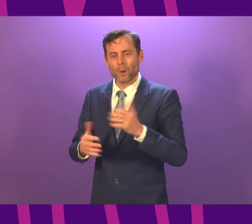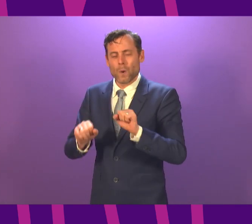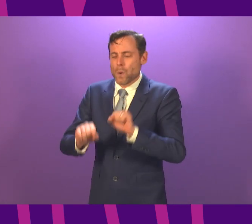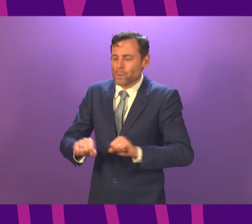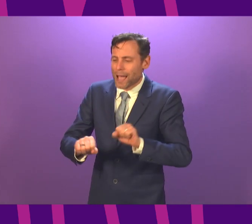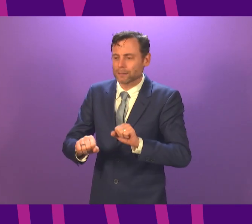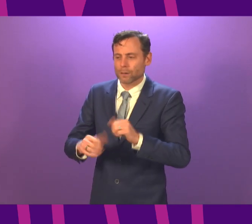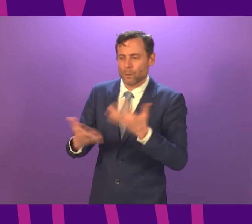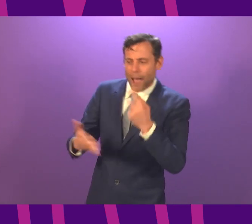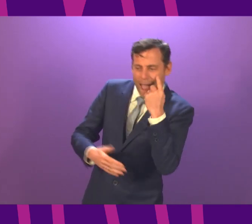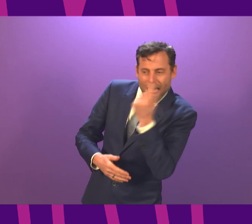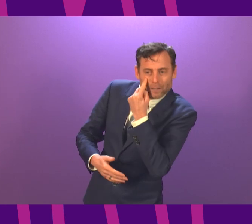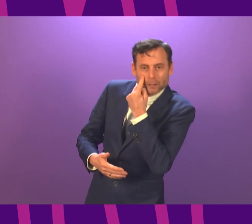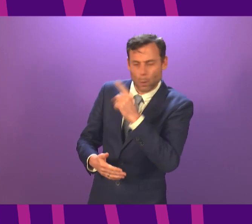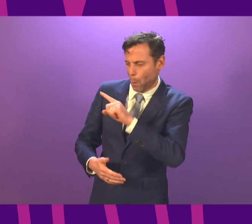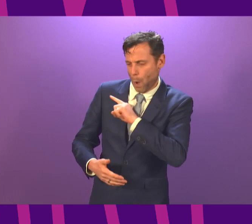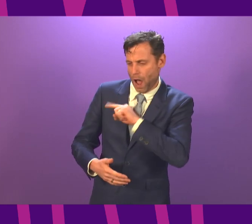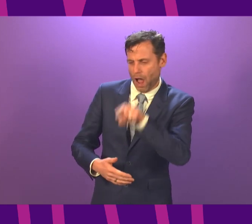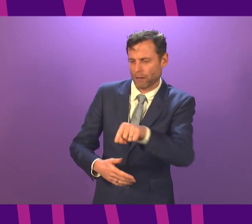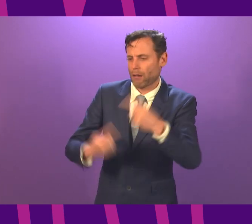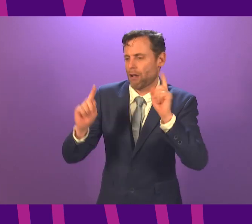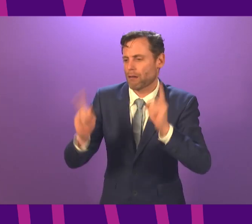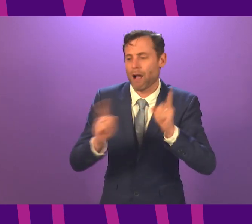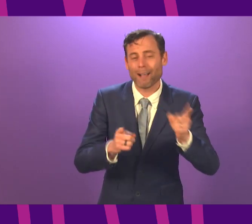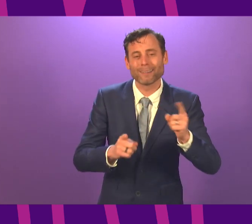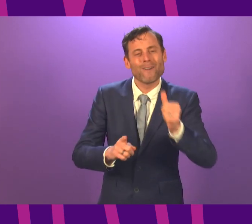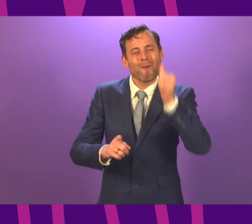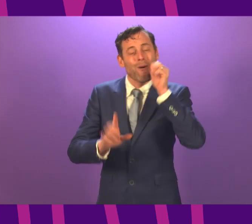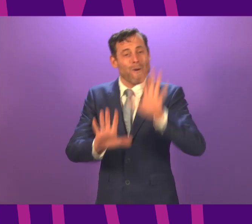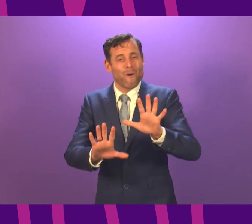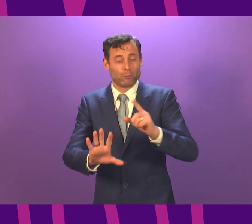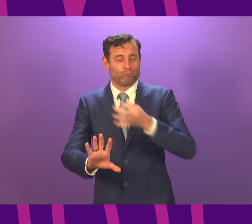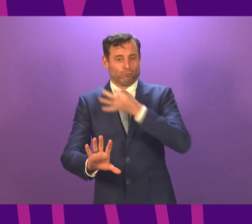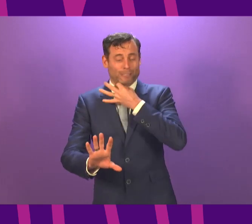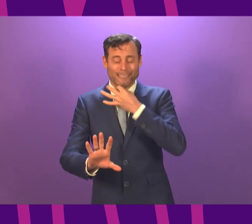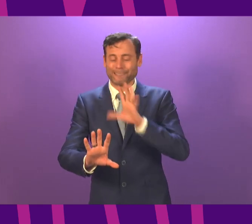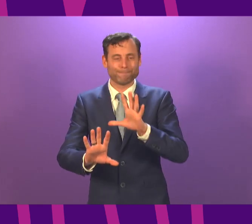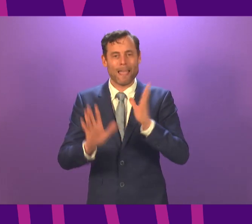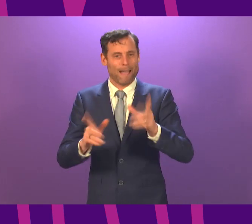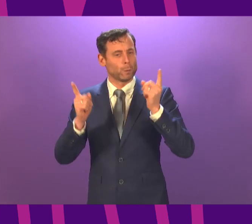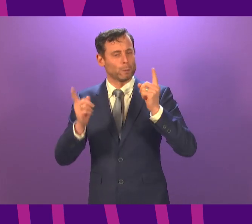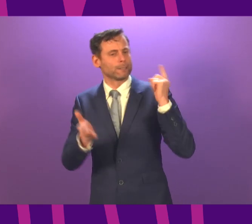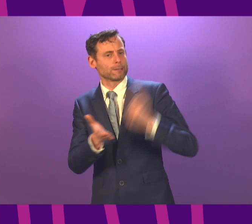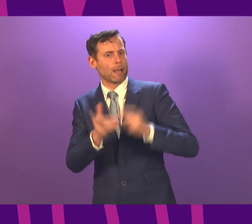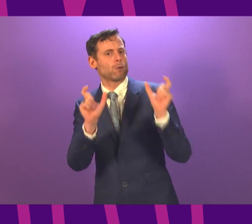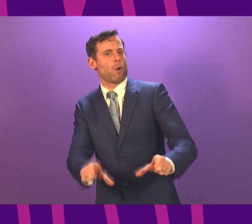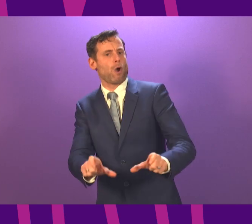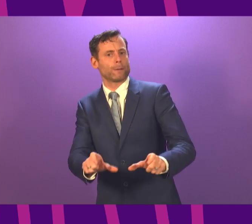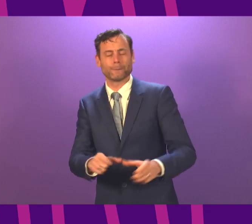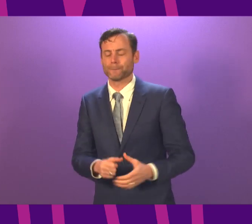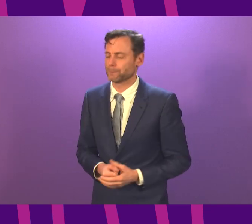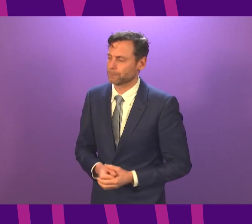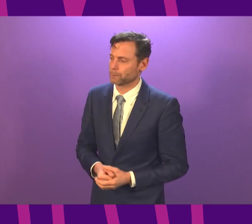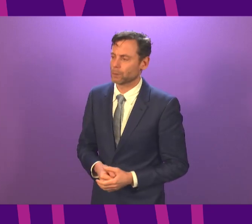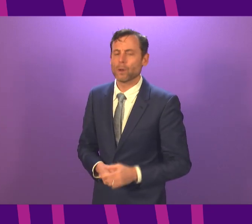evidence. Now, to turn to the decisions in detail, the decisions I will speak about a bit later